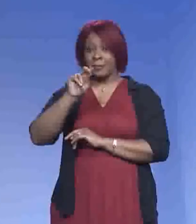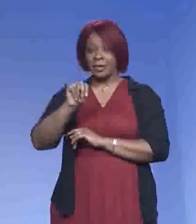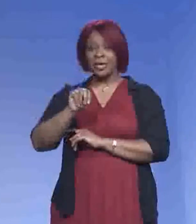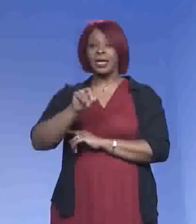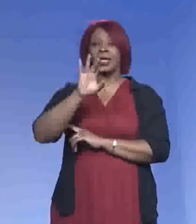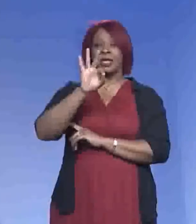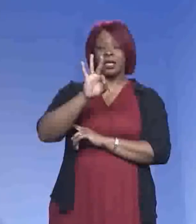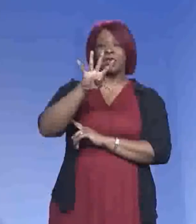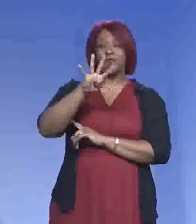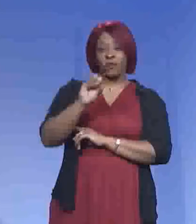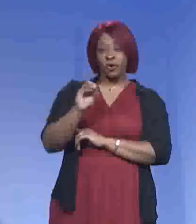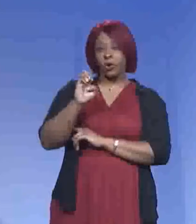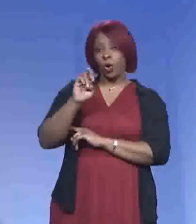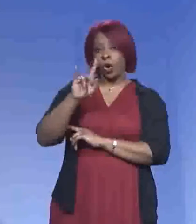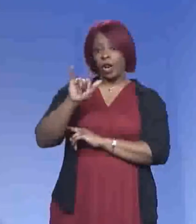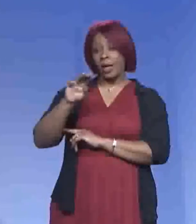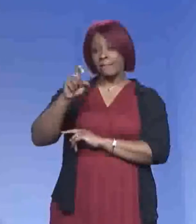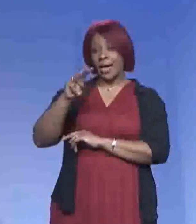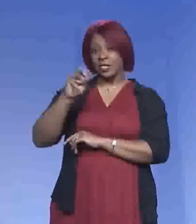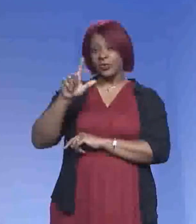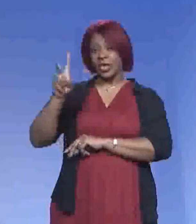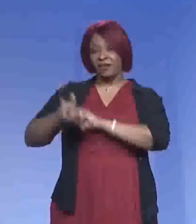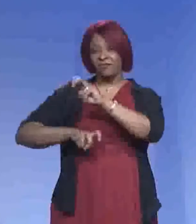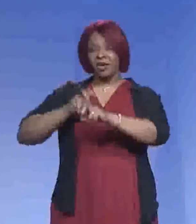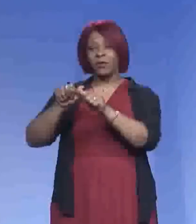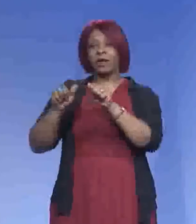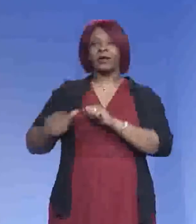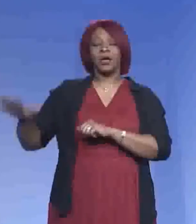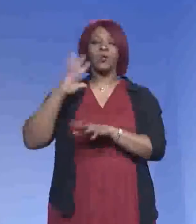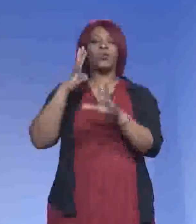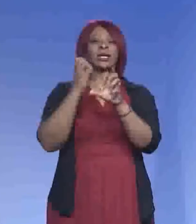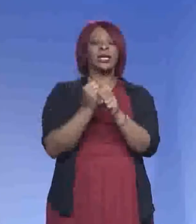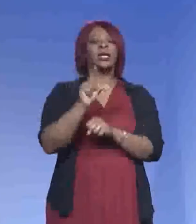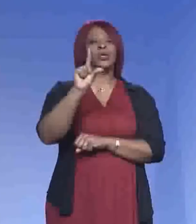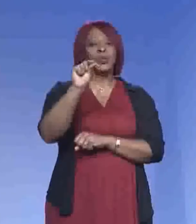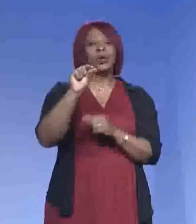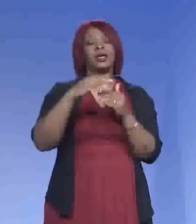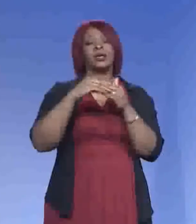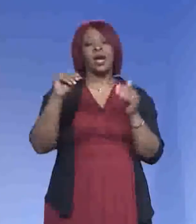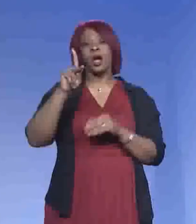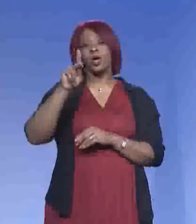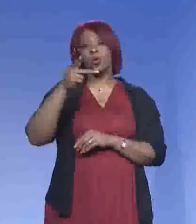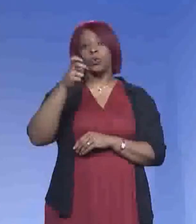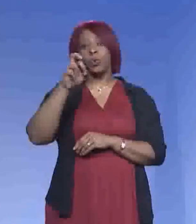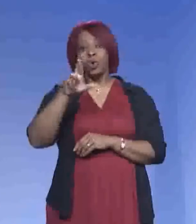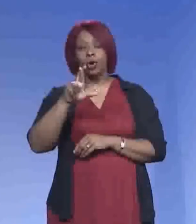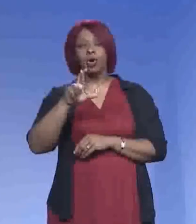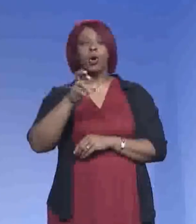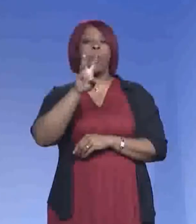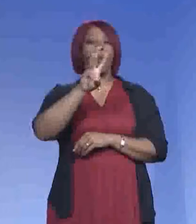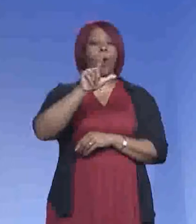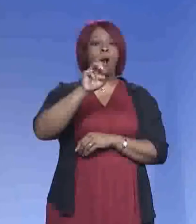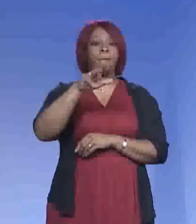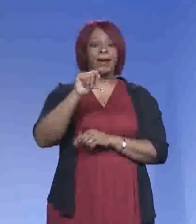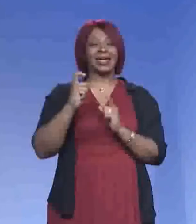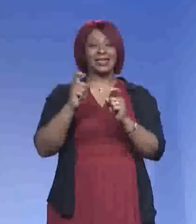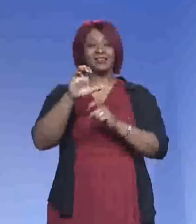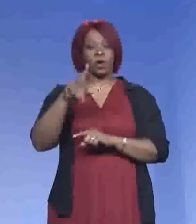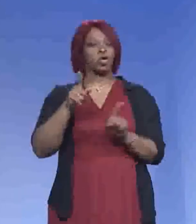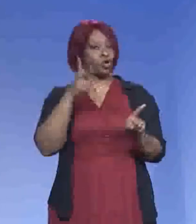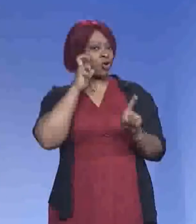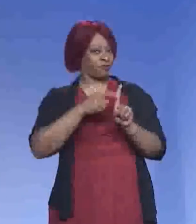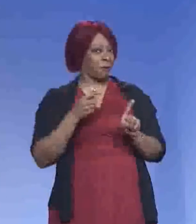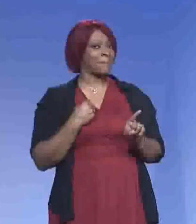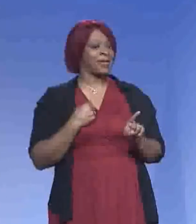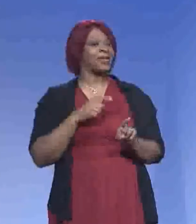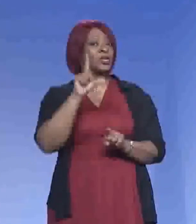940 Early Maxwell will get a $20 Kroger or Walmart gift card. You heard it here,